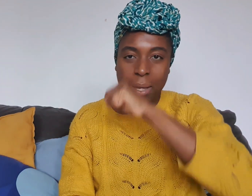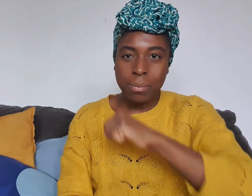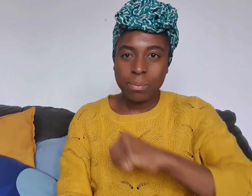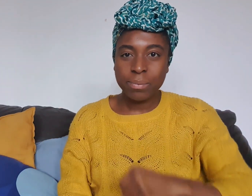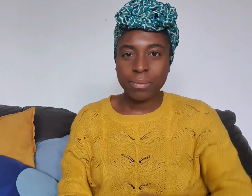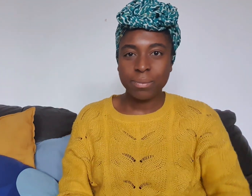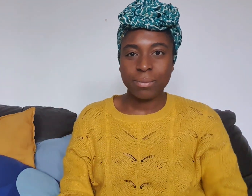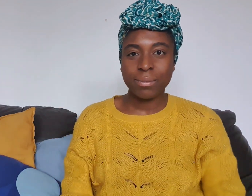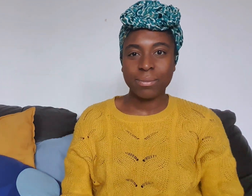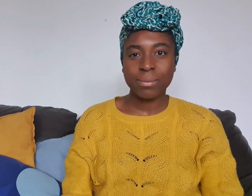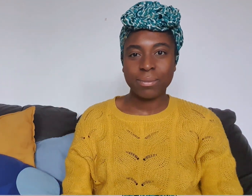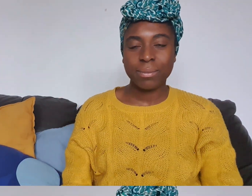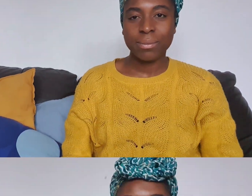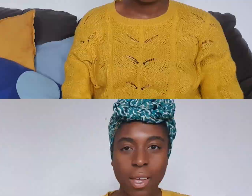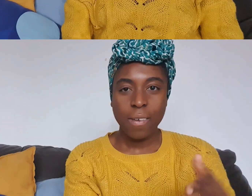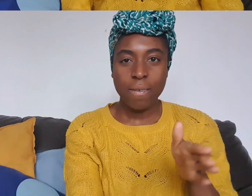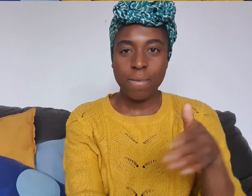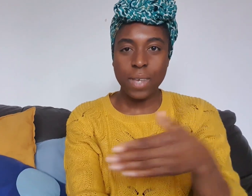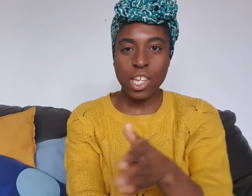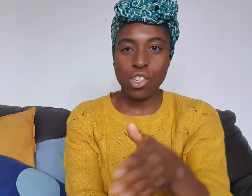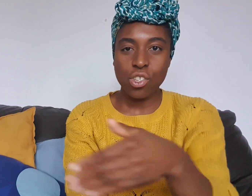Fish Fish